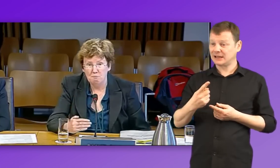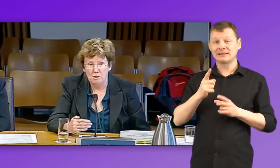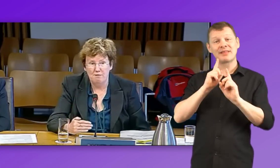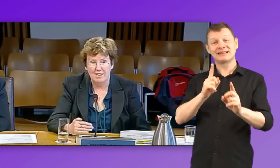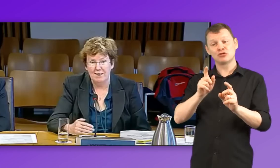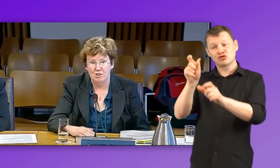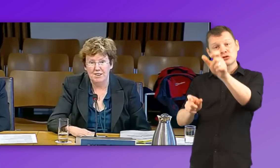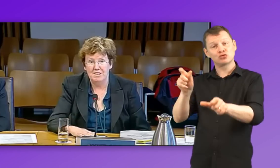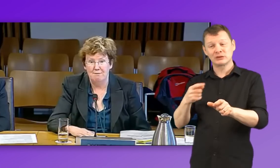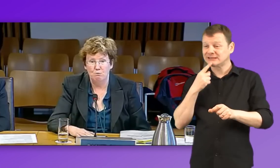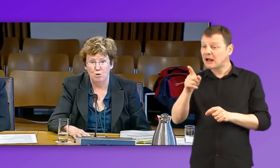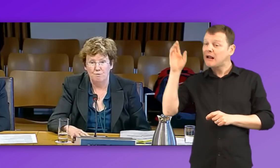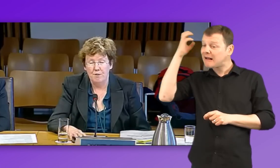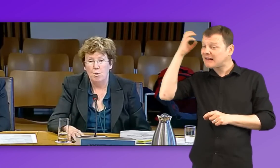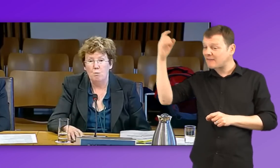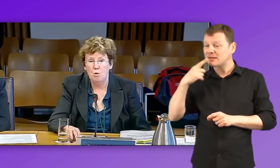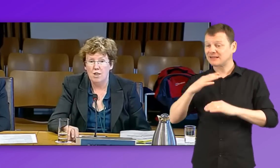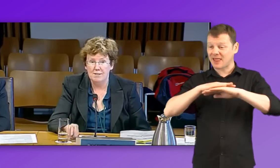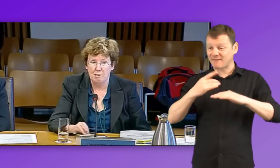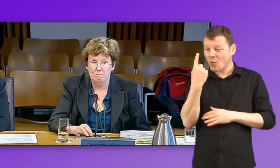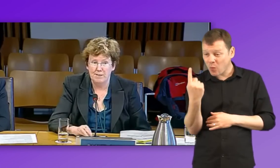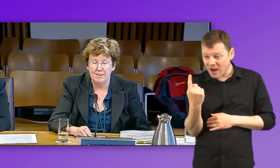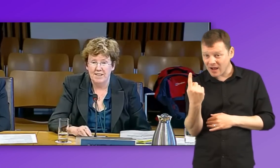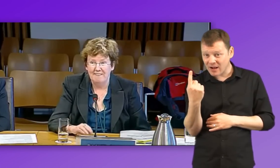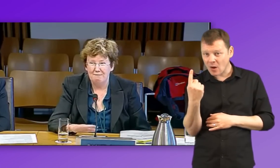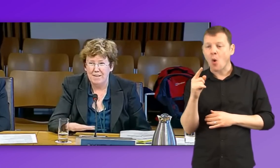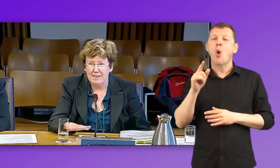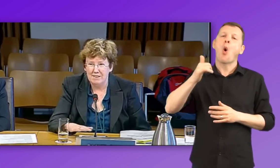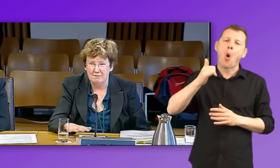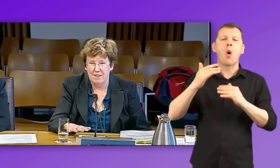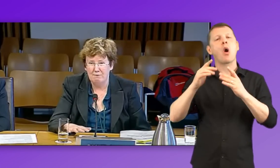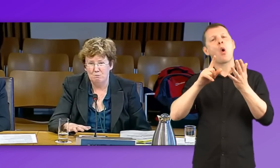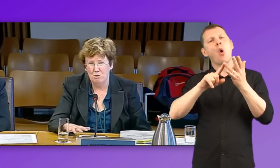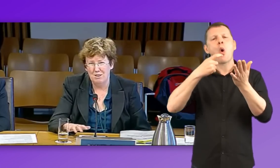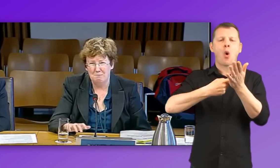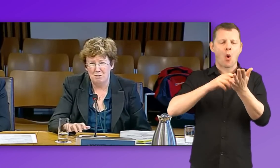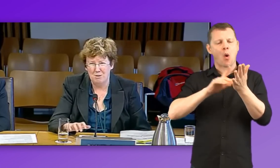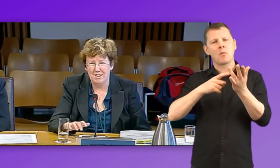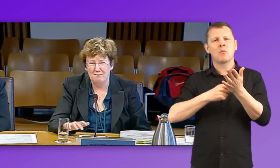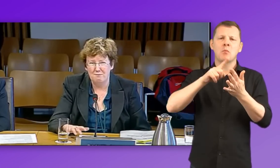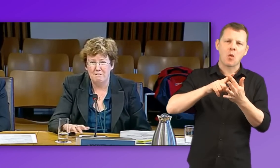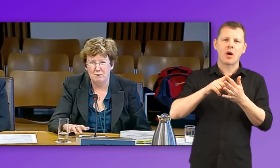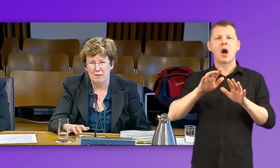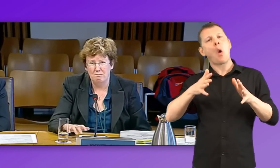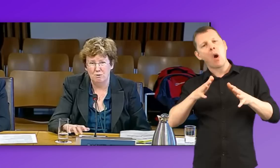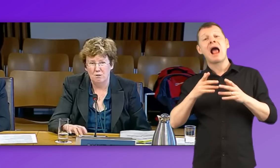government regulation says Level 1, or more as appropriate. And that vagueness of the language, more as appropriate, is very unhelpful.